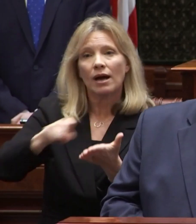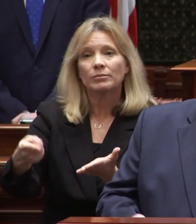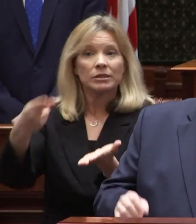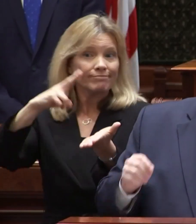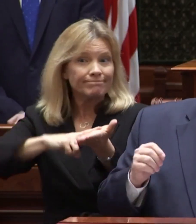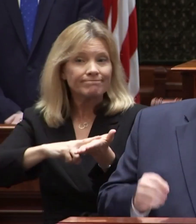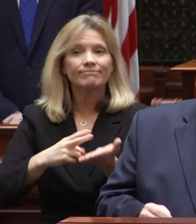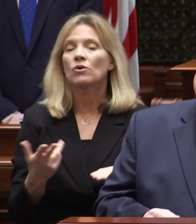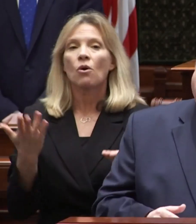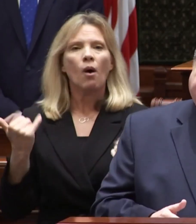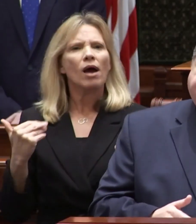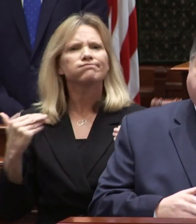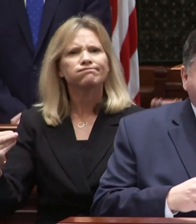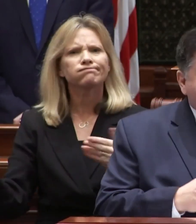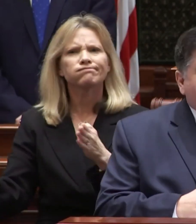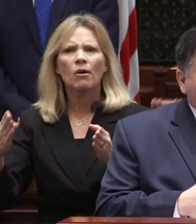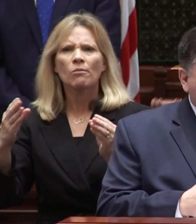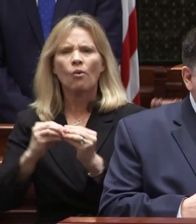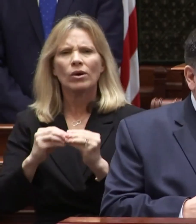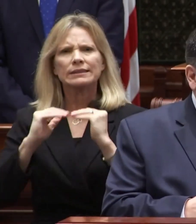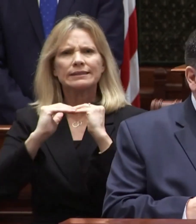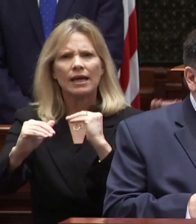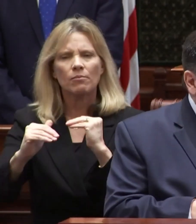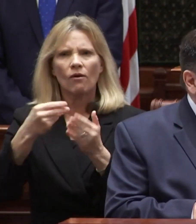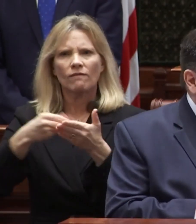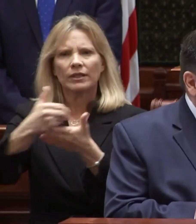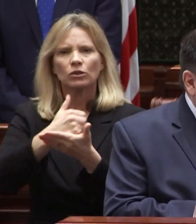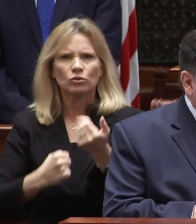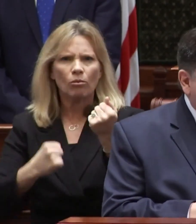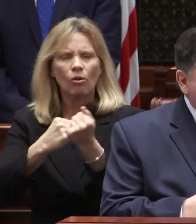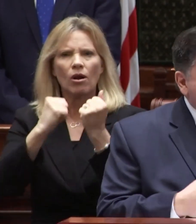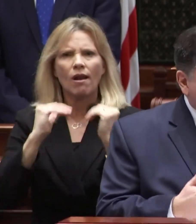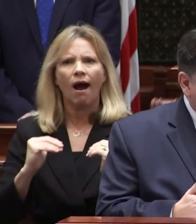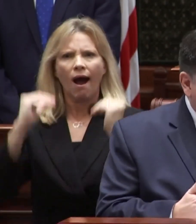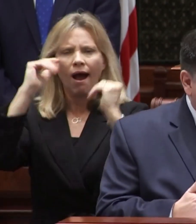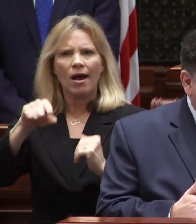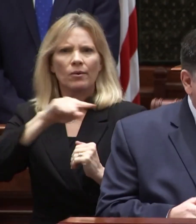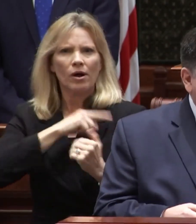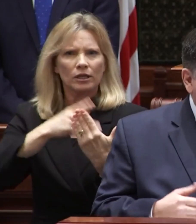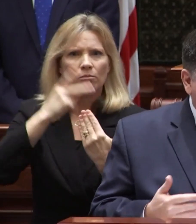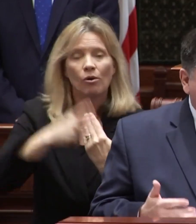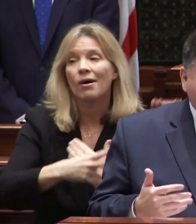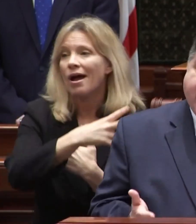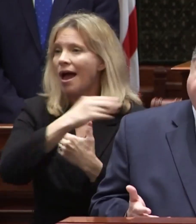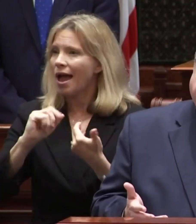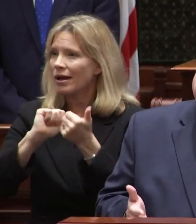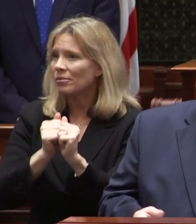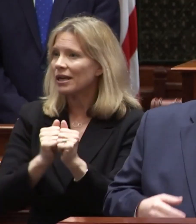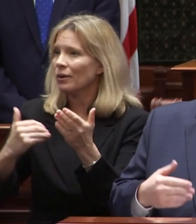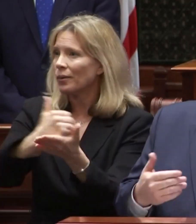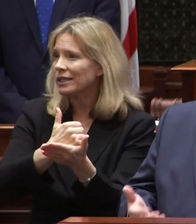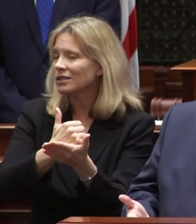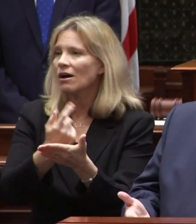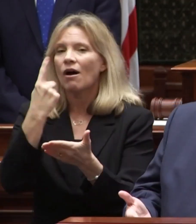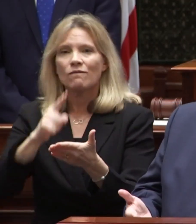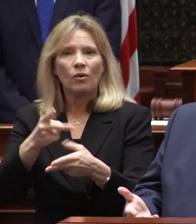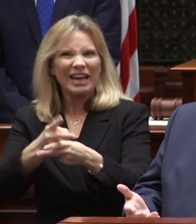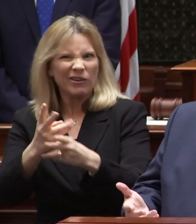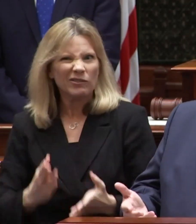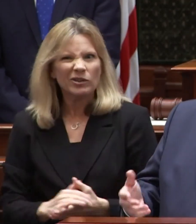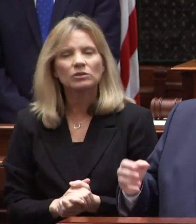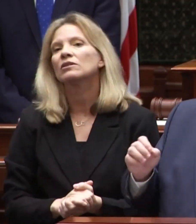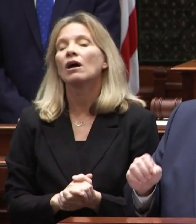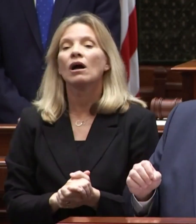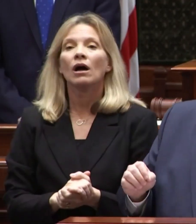contracts to move us towards more stable funding to support high quality programming and competitive wages for caregivers